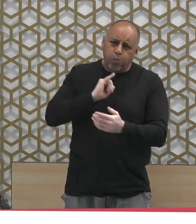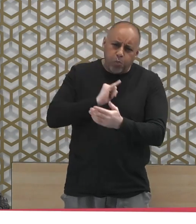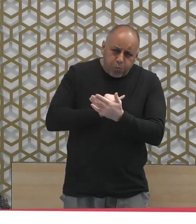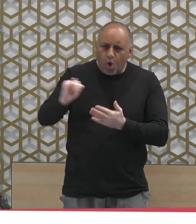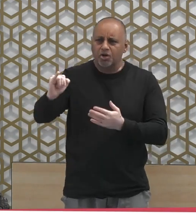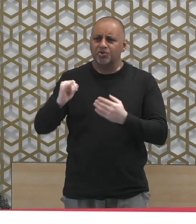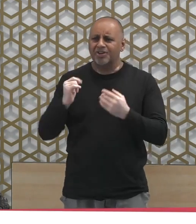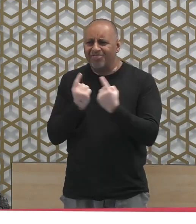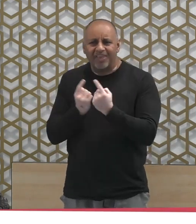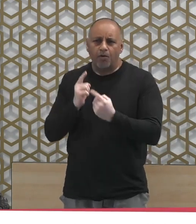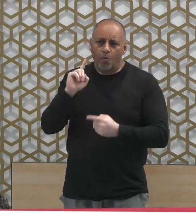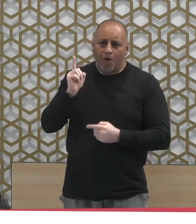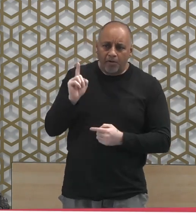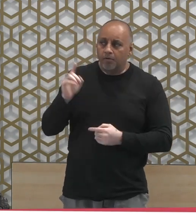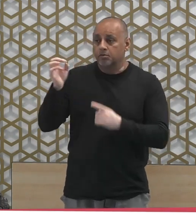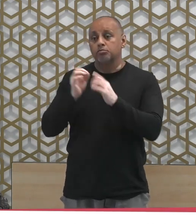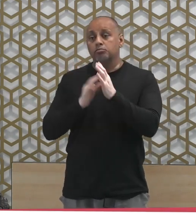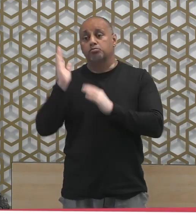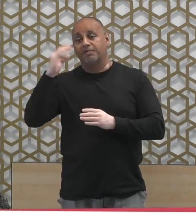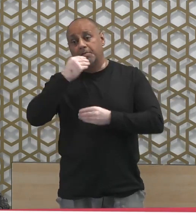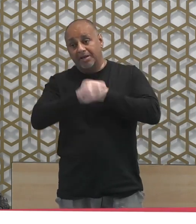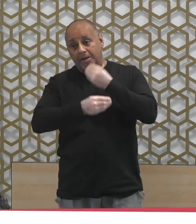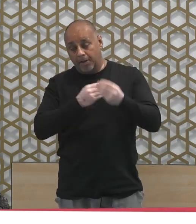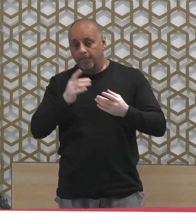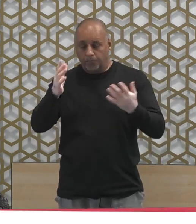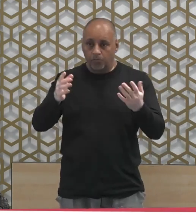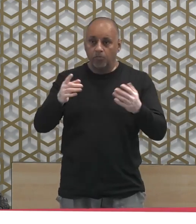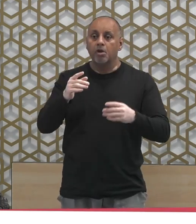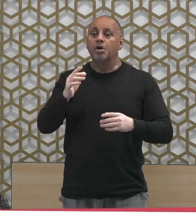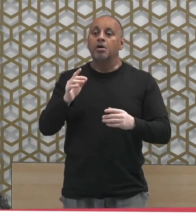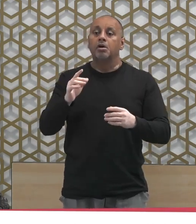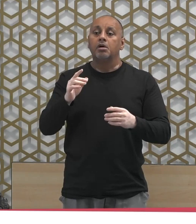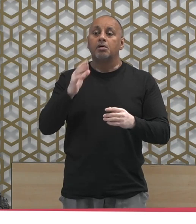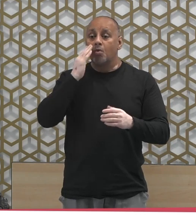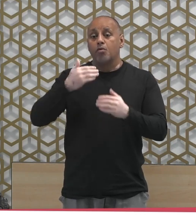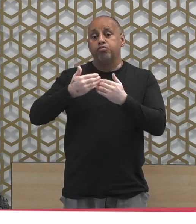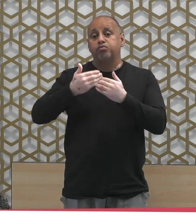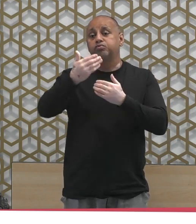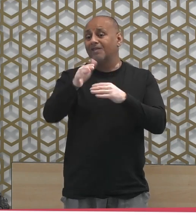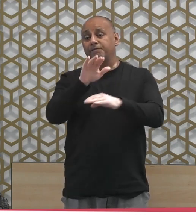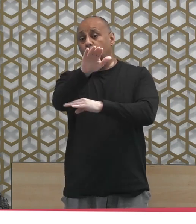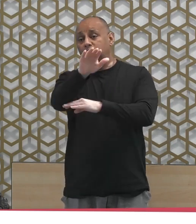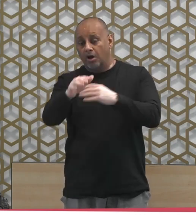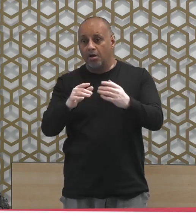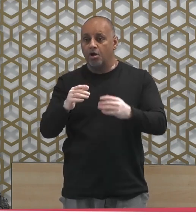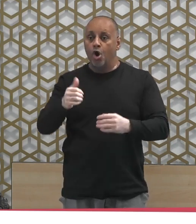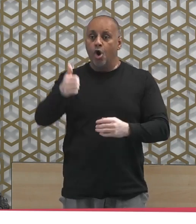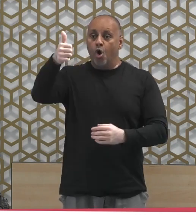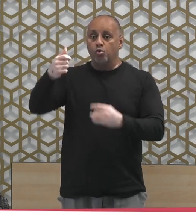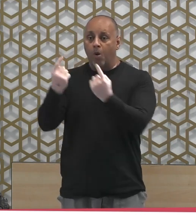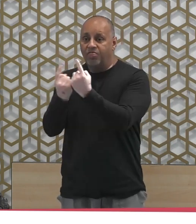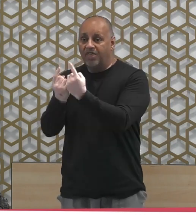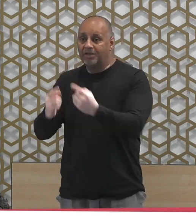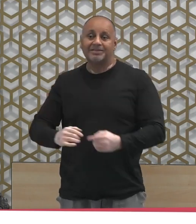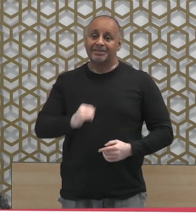that you see? He says that good and evil is presented to any one of you, and that you are unable